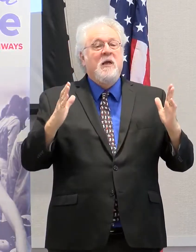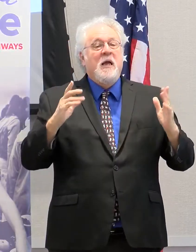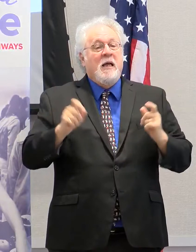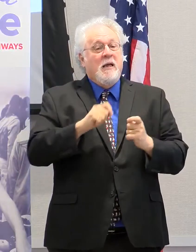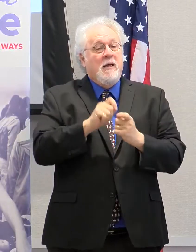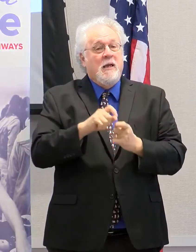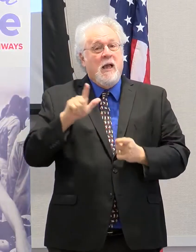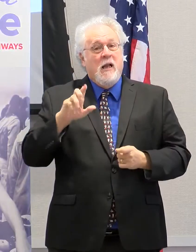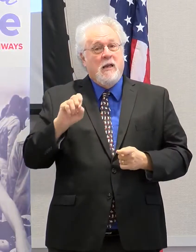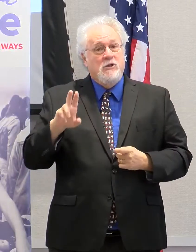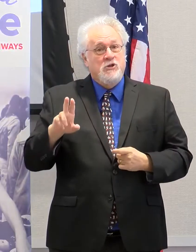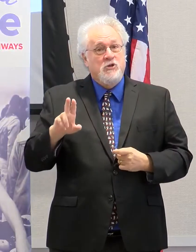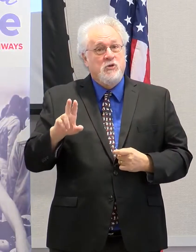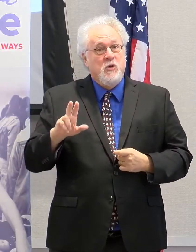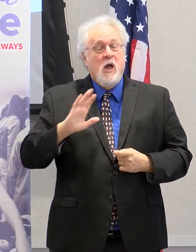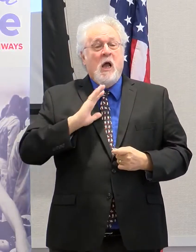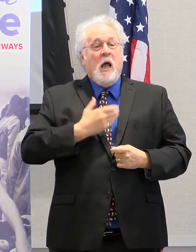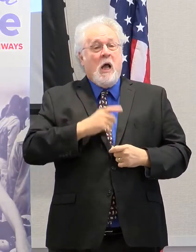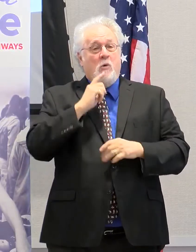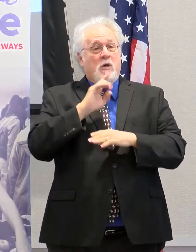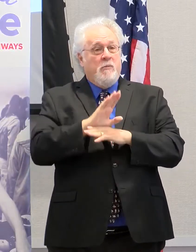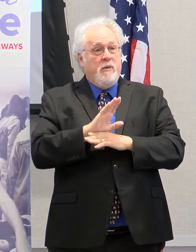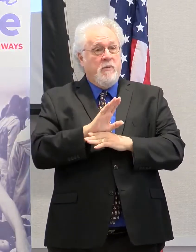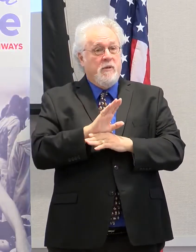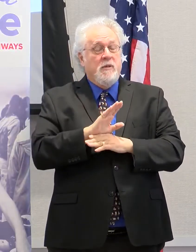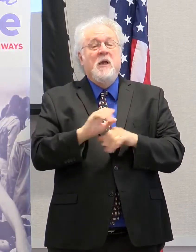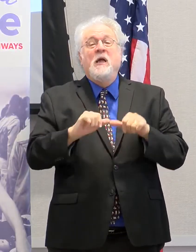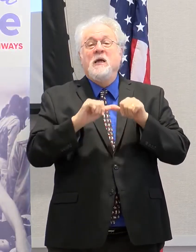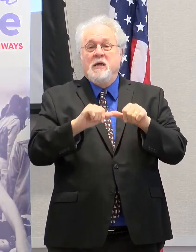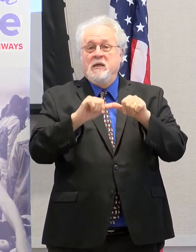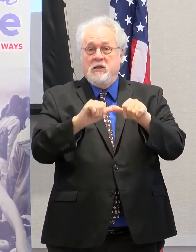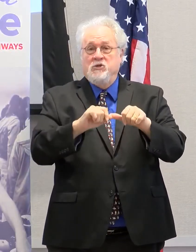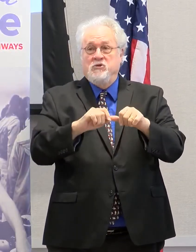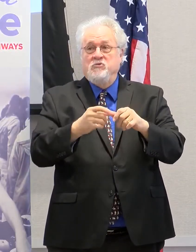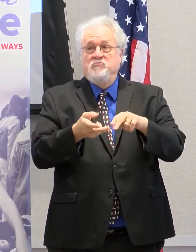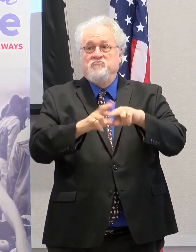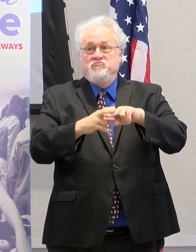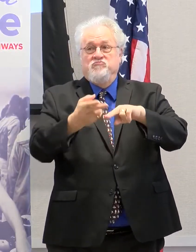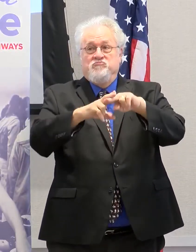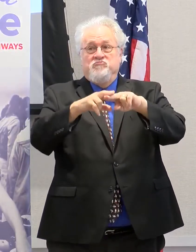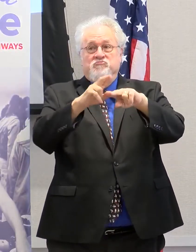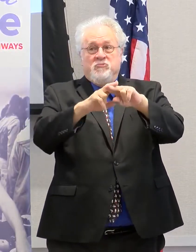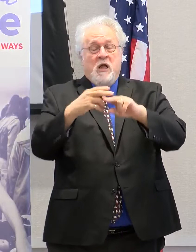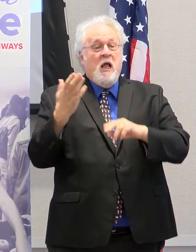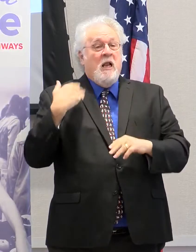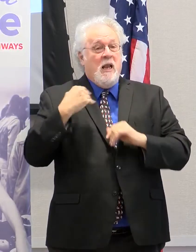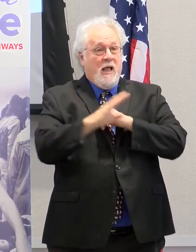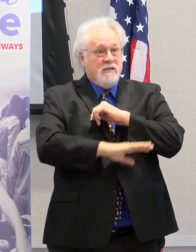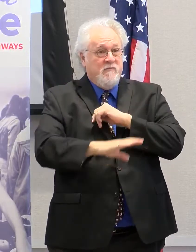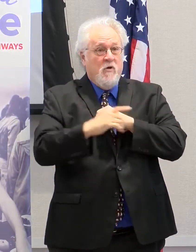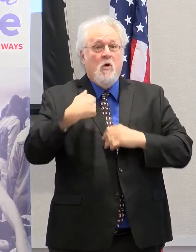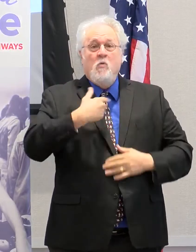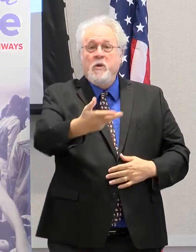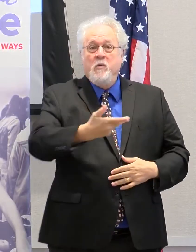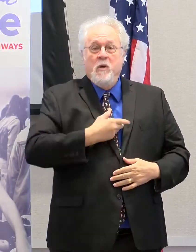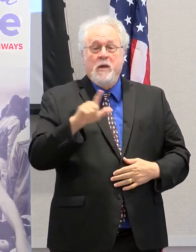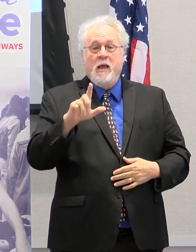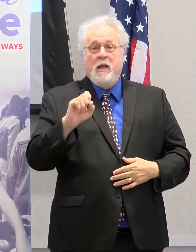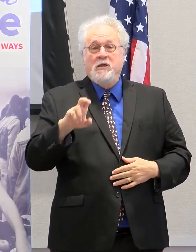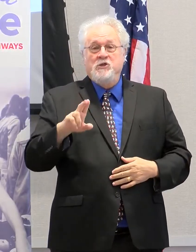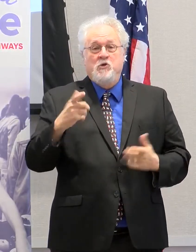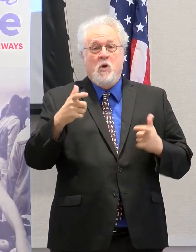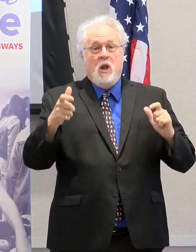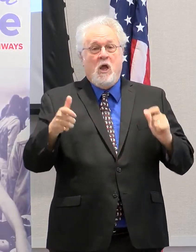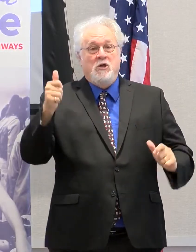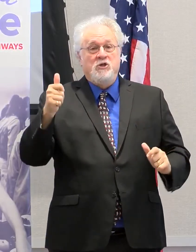at LSU, our commitment to the Promise continues to grow. Last fall, we welcomed LSU's